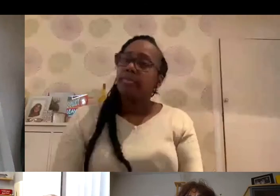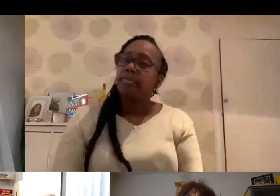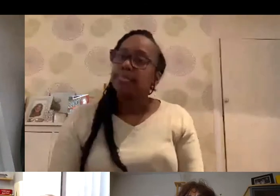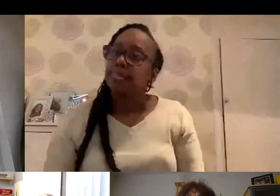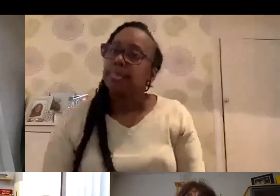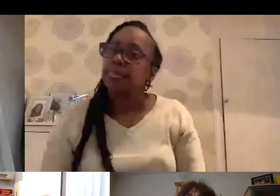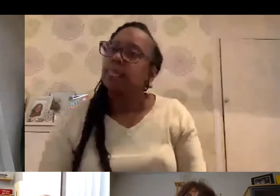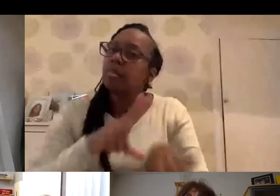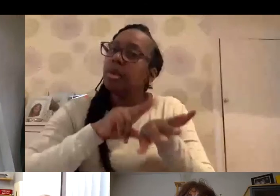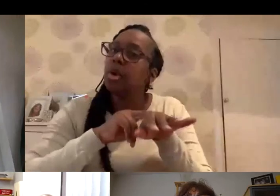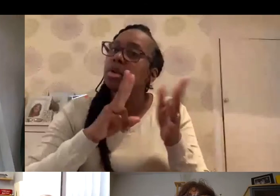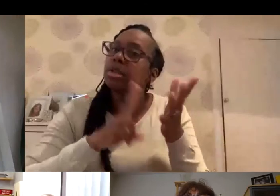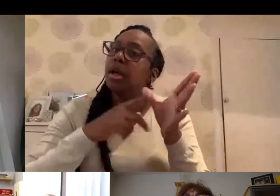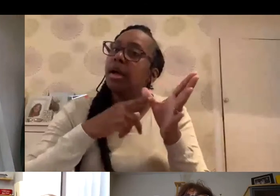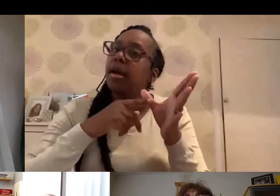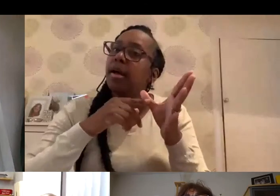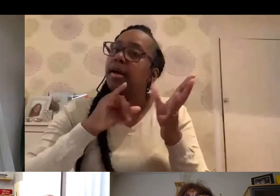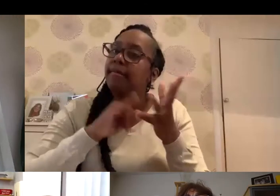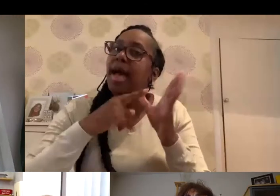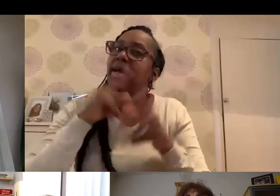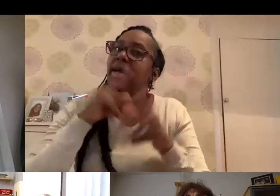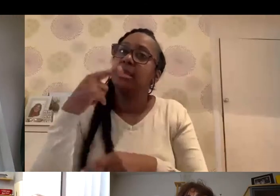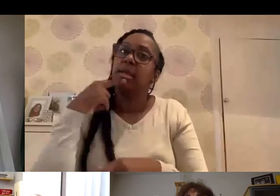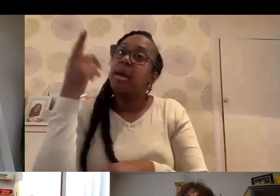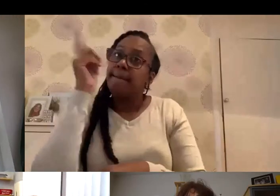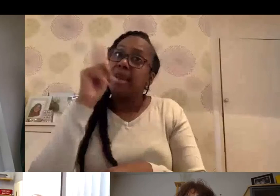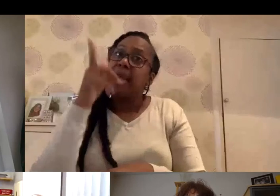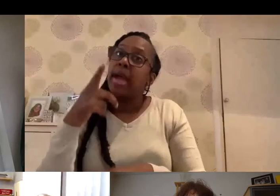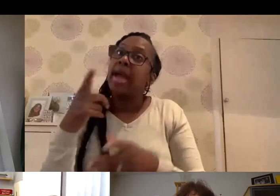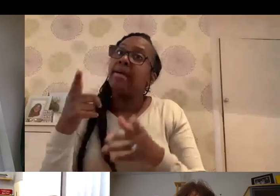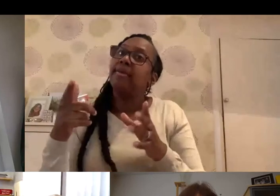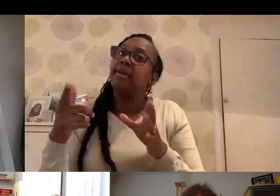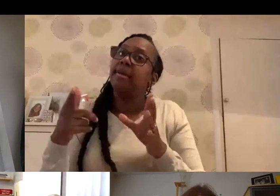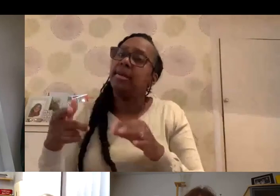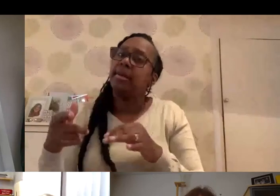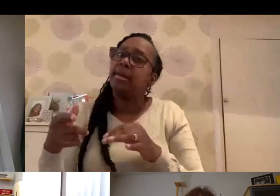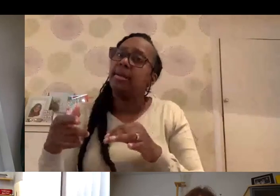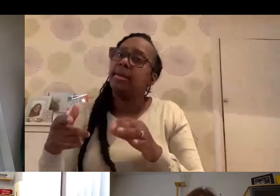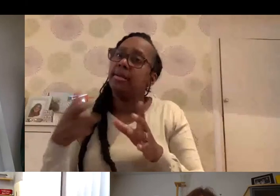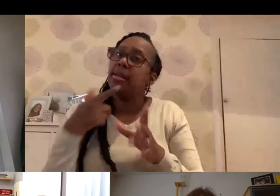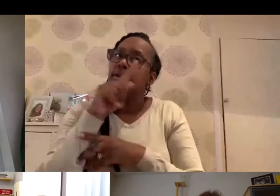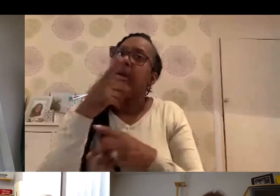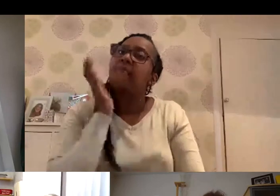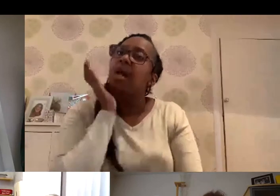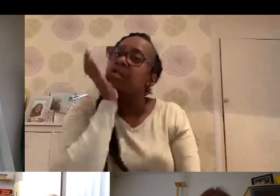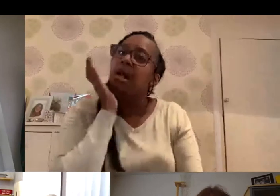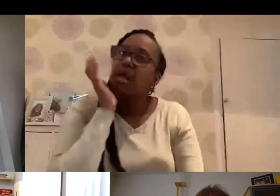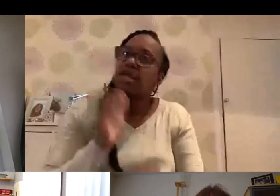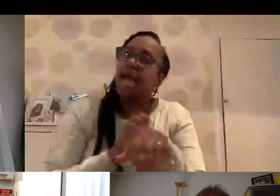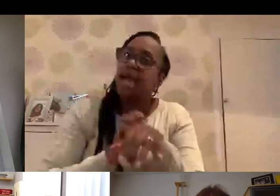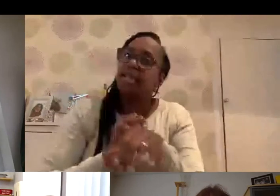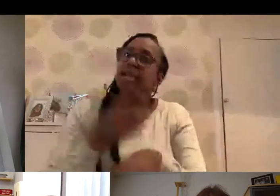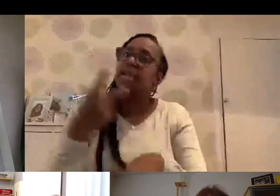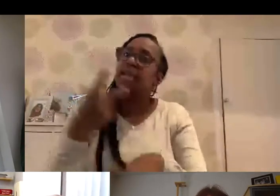carry EpiPens with them come in and because the EpiPen is for peanuts or something else,